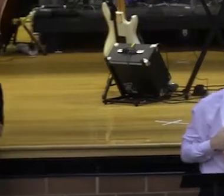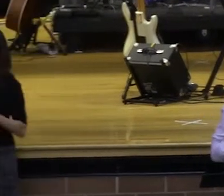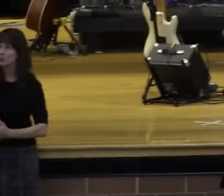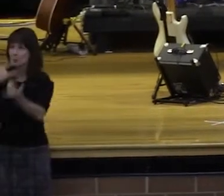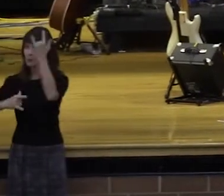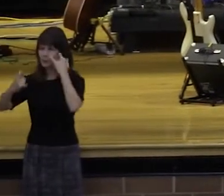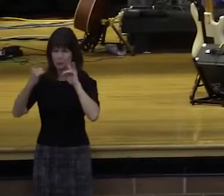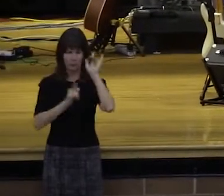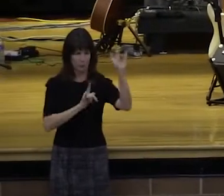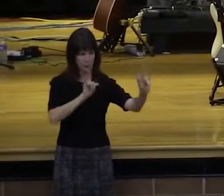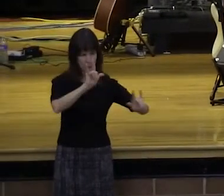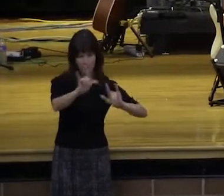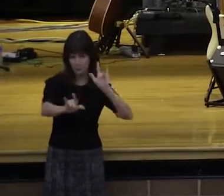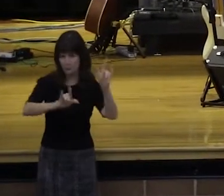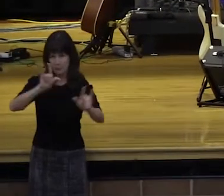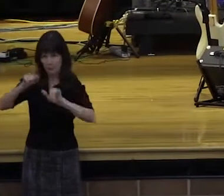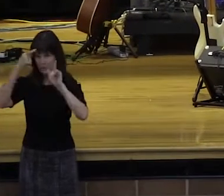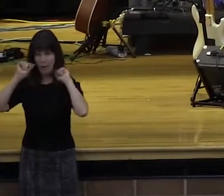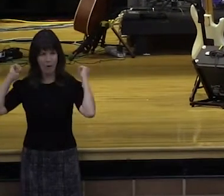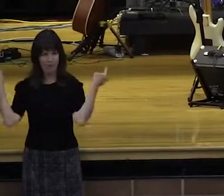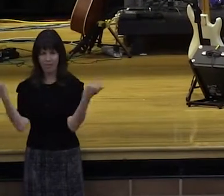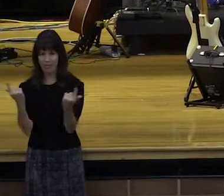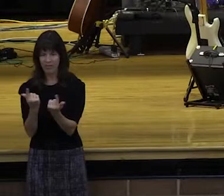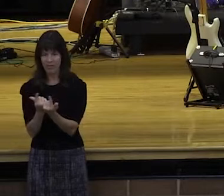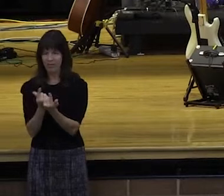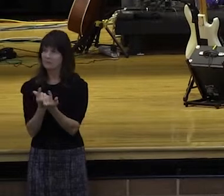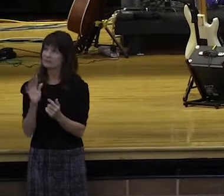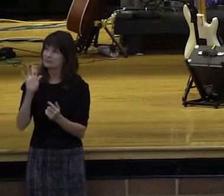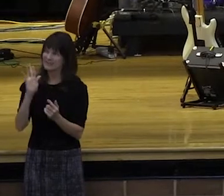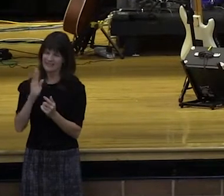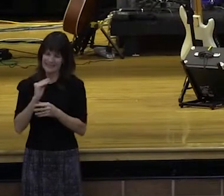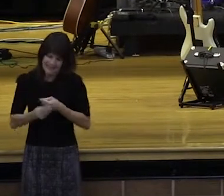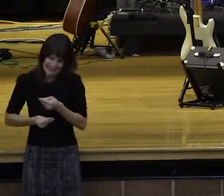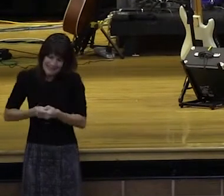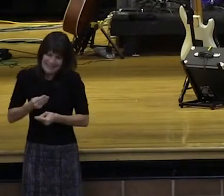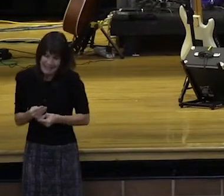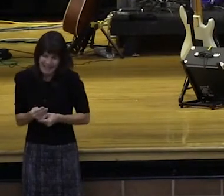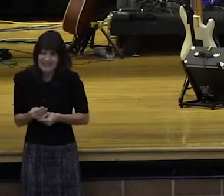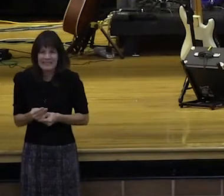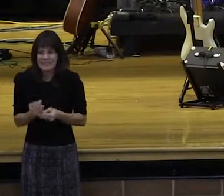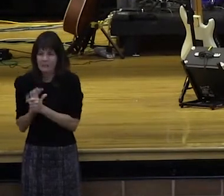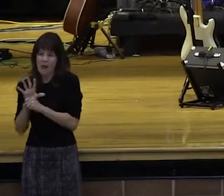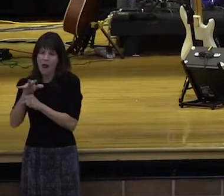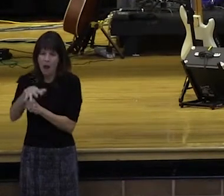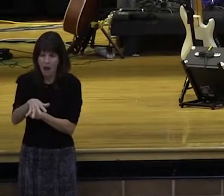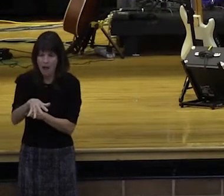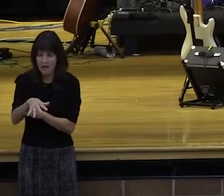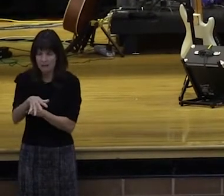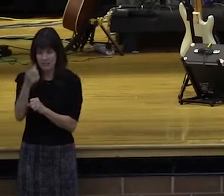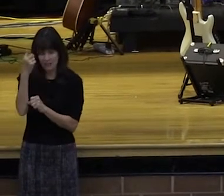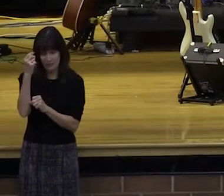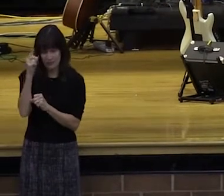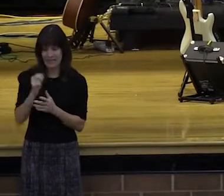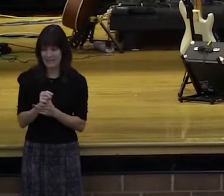So great is His loving kindness. And then it goes on to say, as far as east is from west.